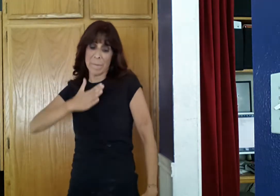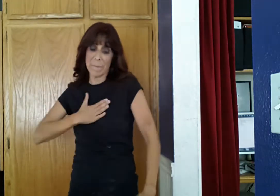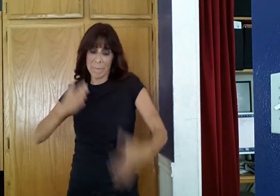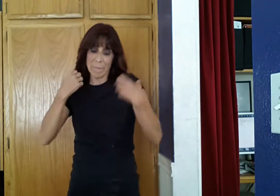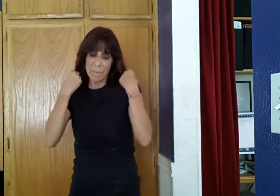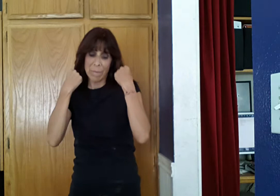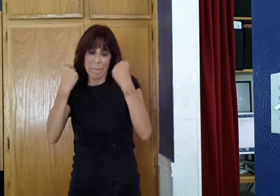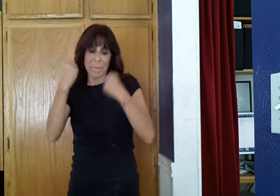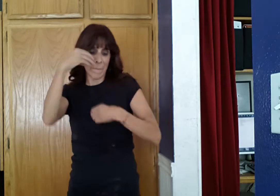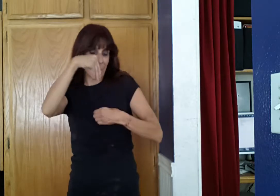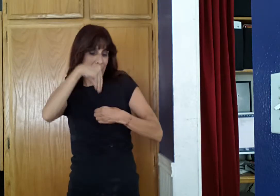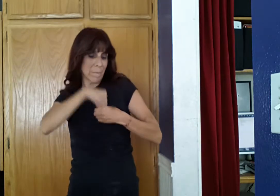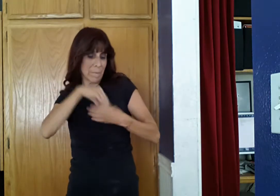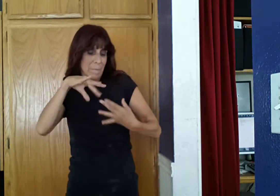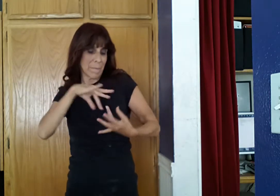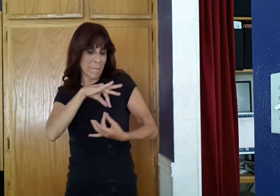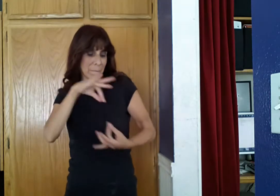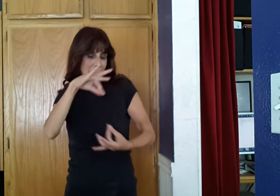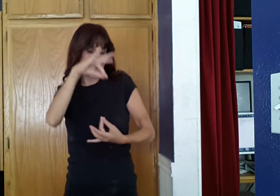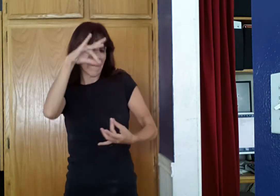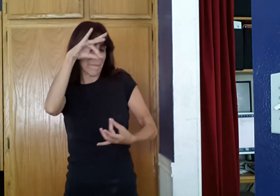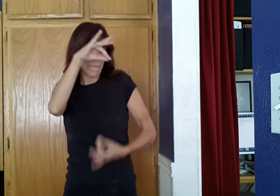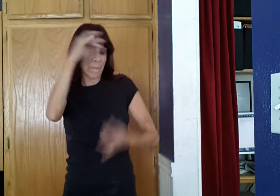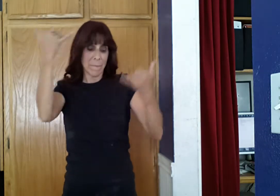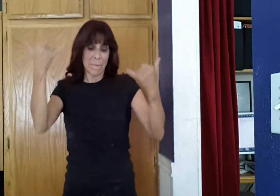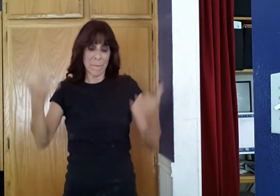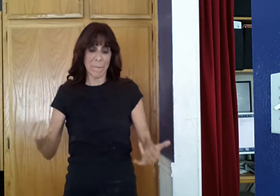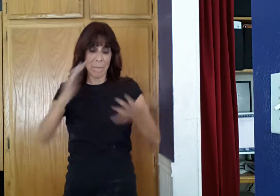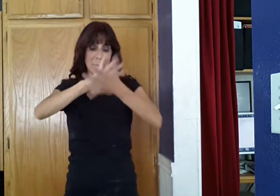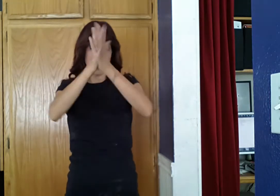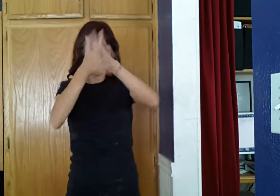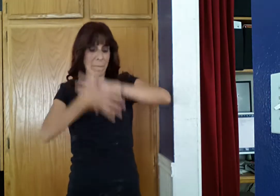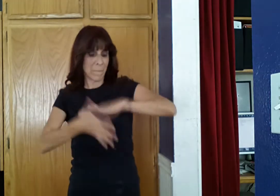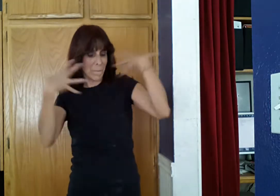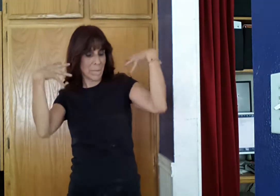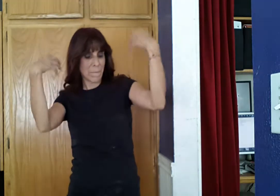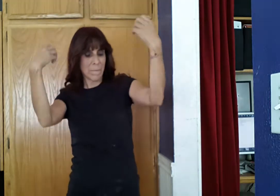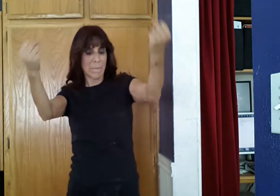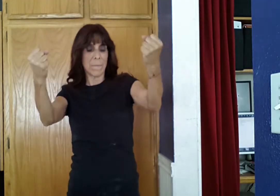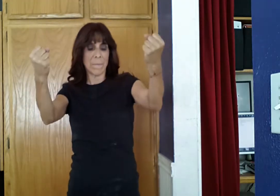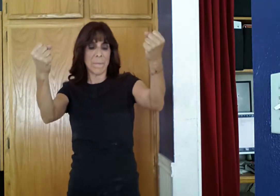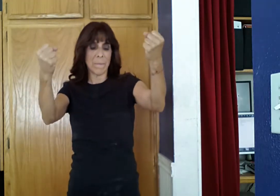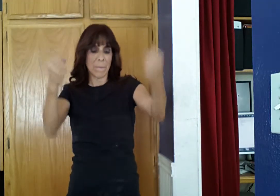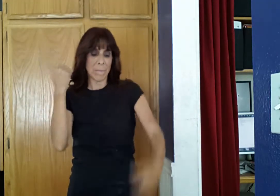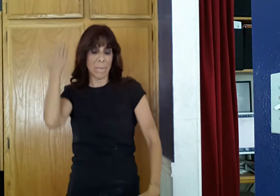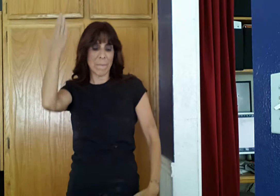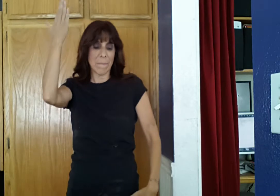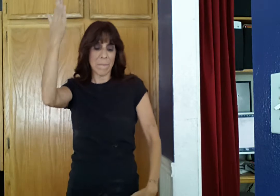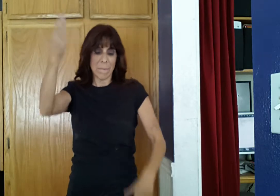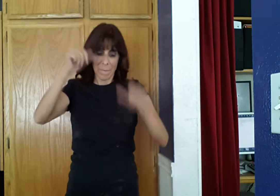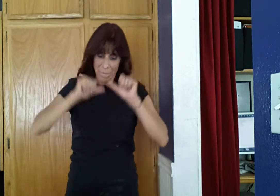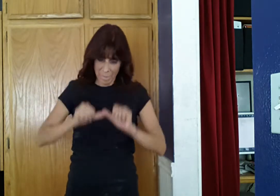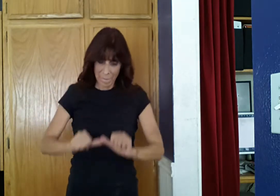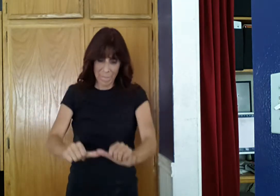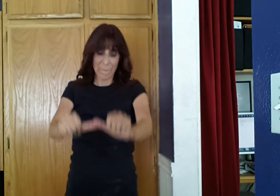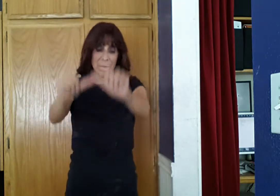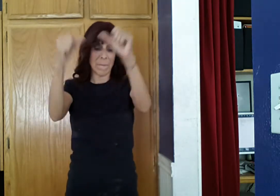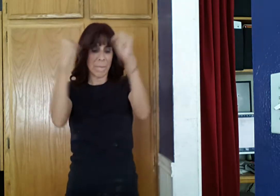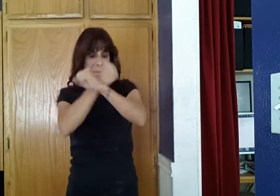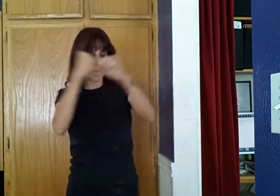My power's turned on. standing right now. I'll be strong. I'll put my fight song.